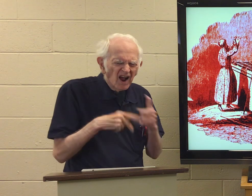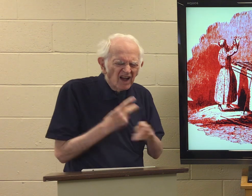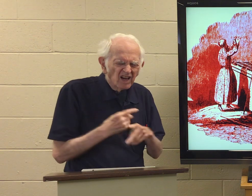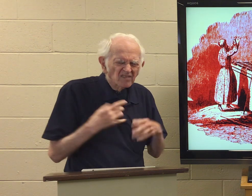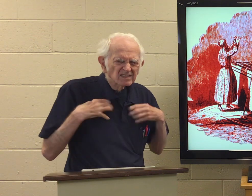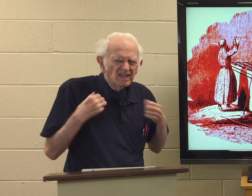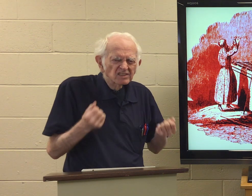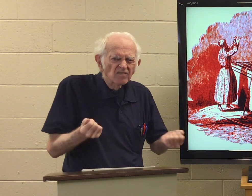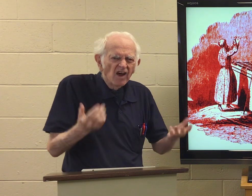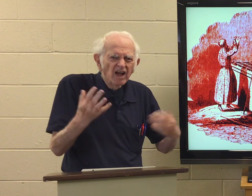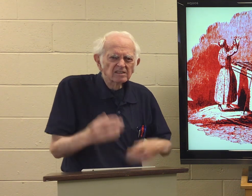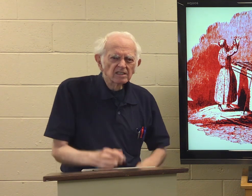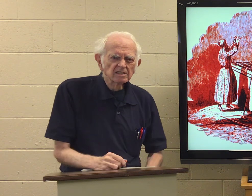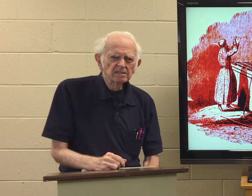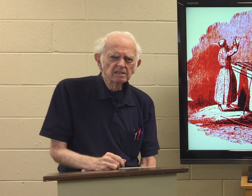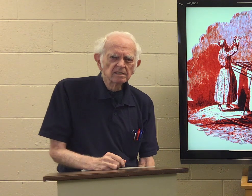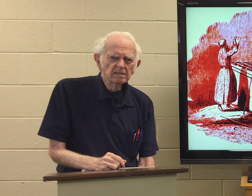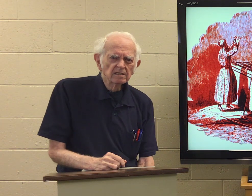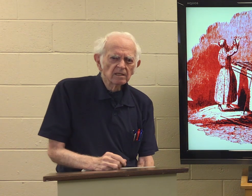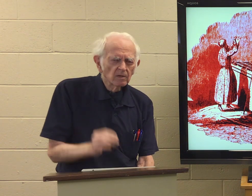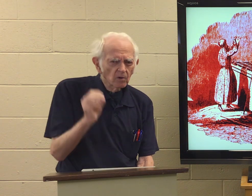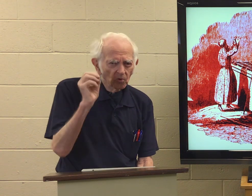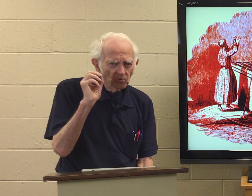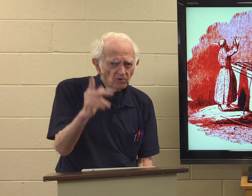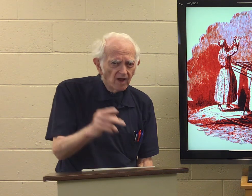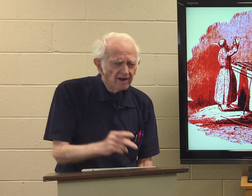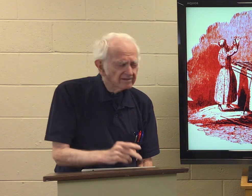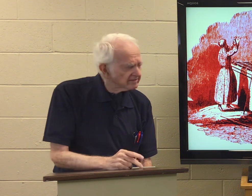What kind of sacrifices? Okay.